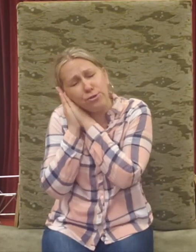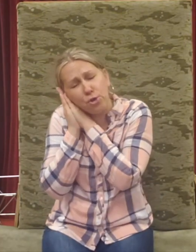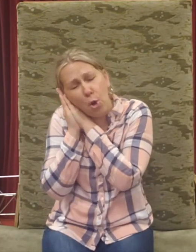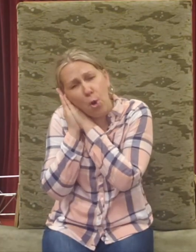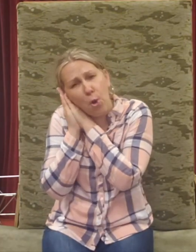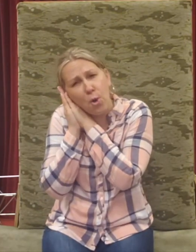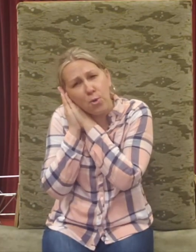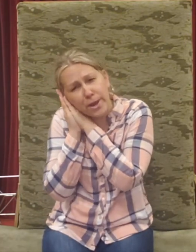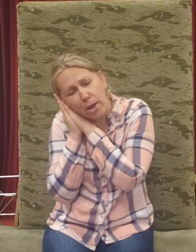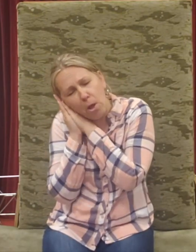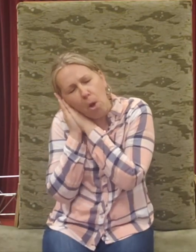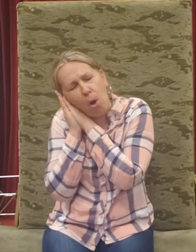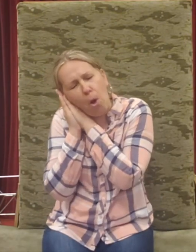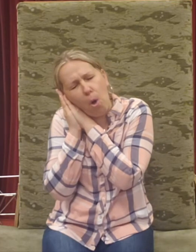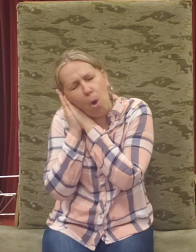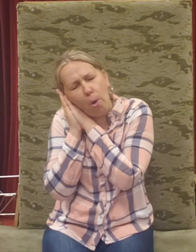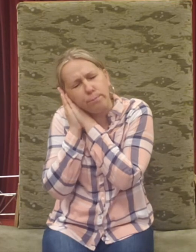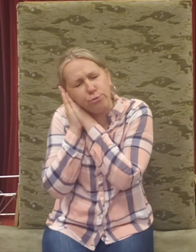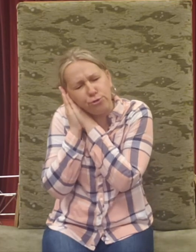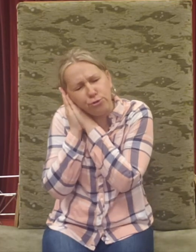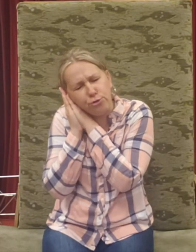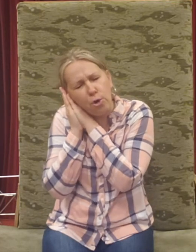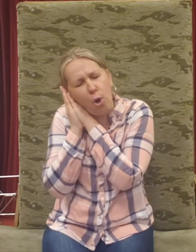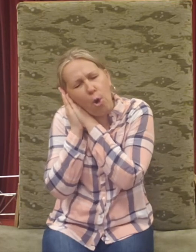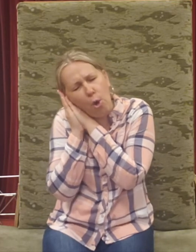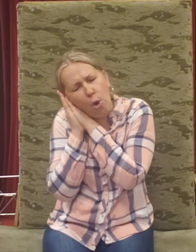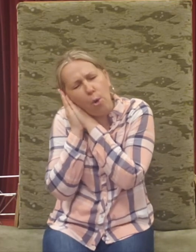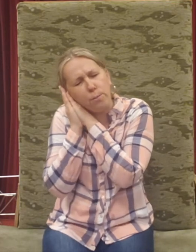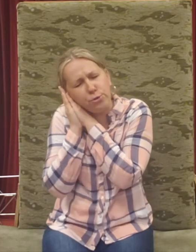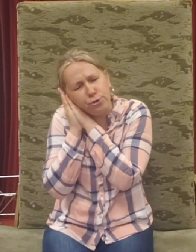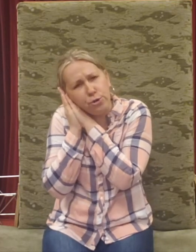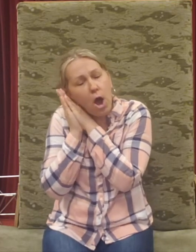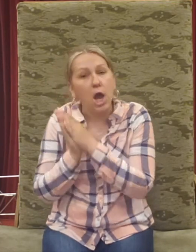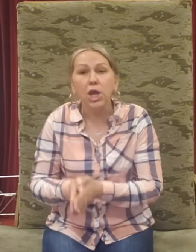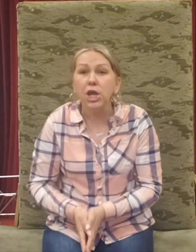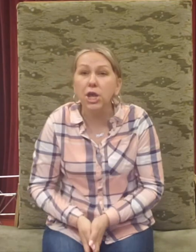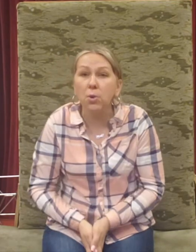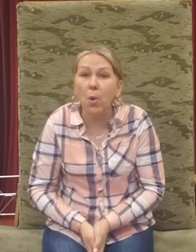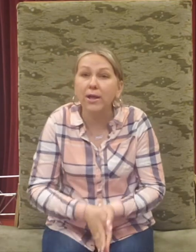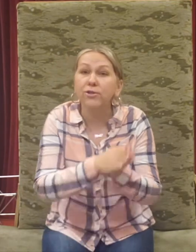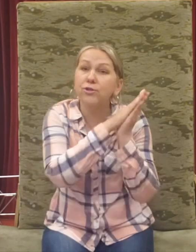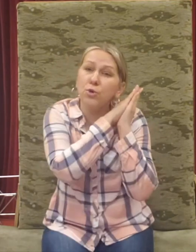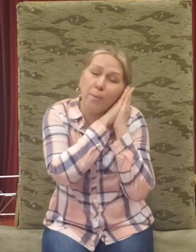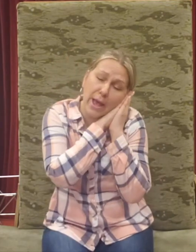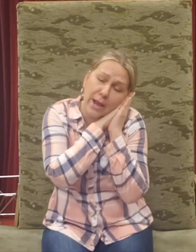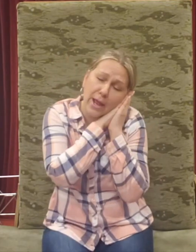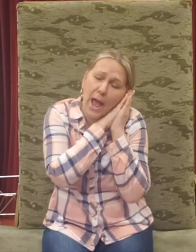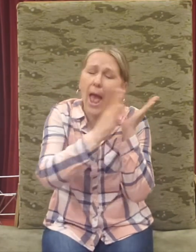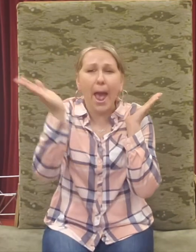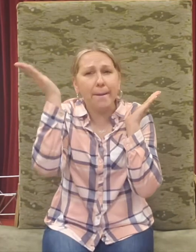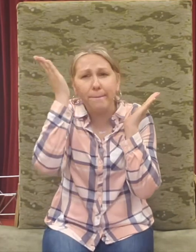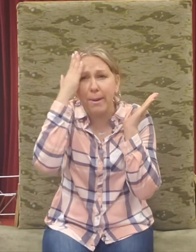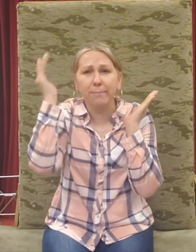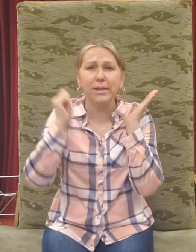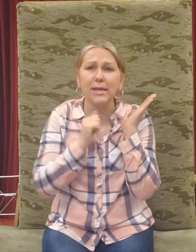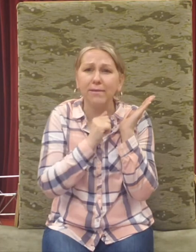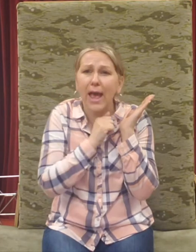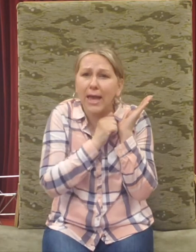snoring he went to bed and bumped his head